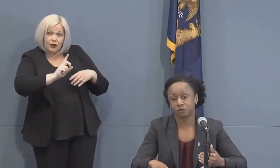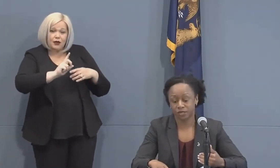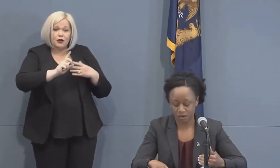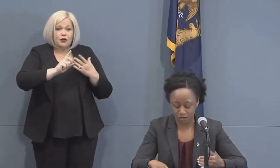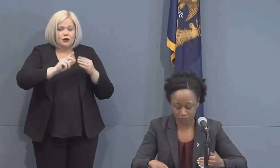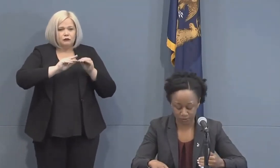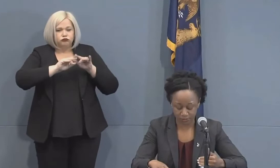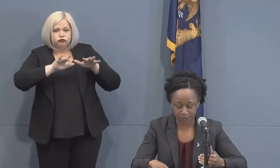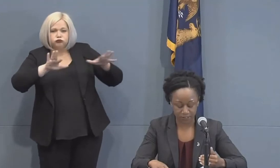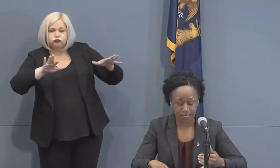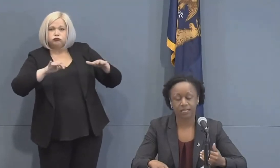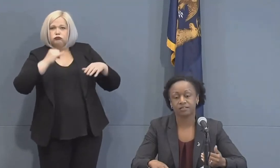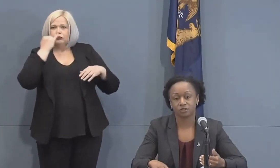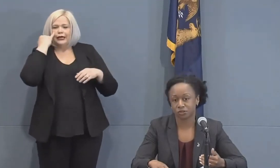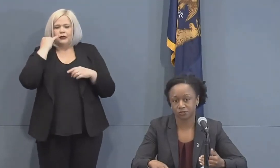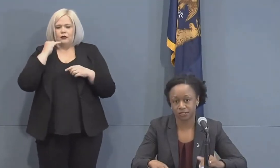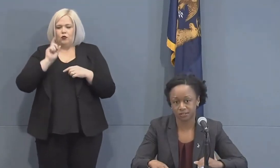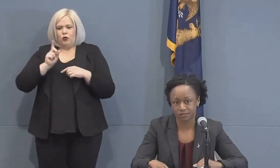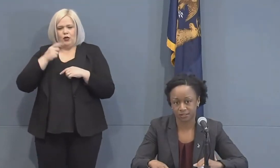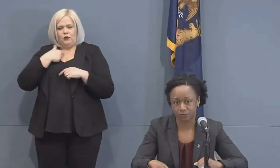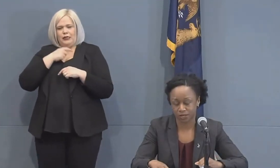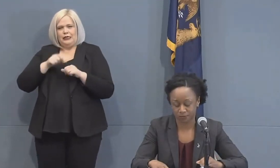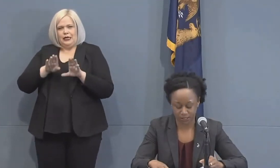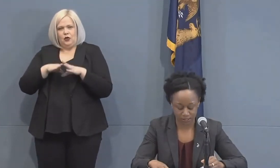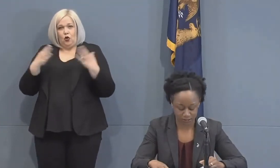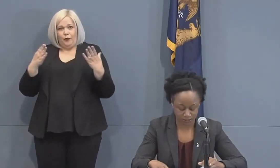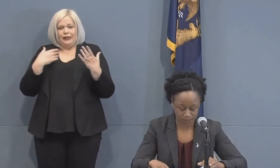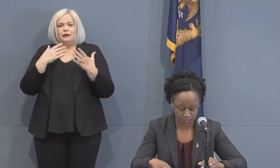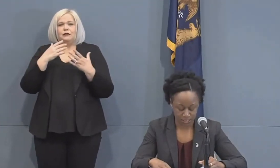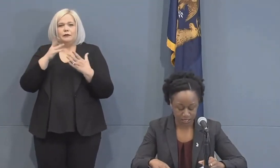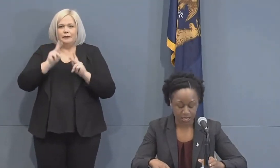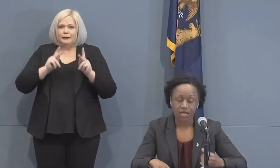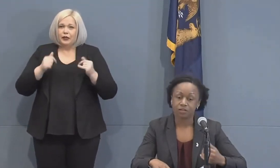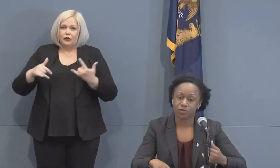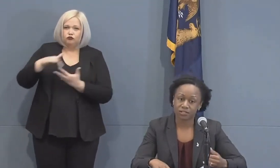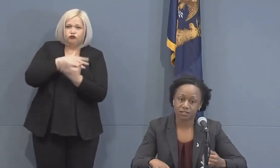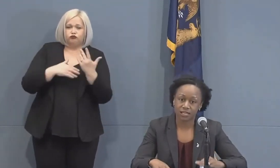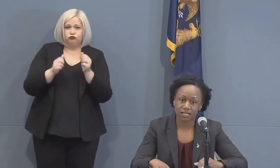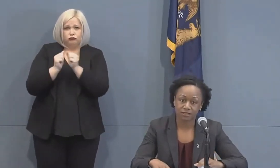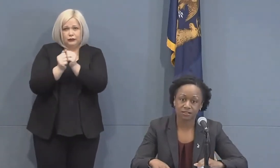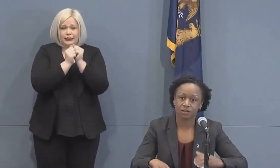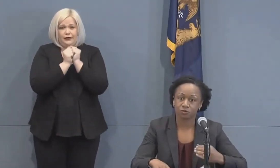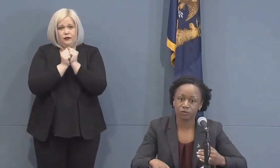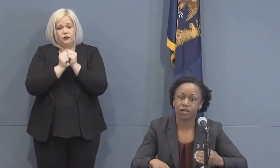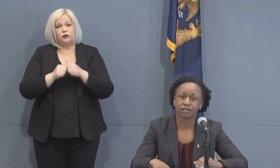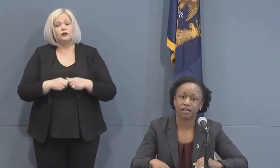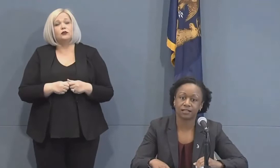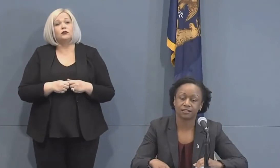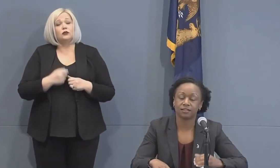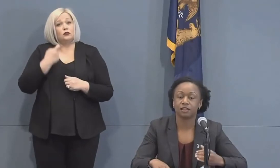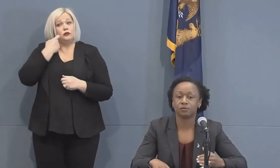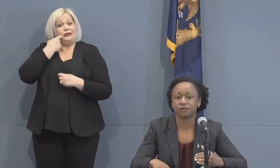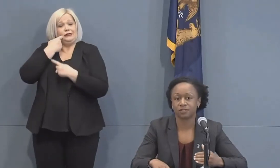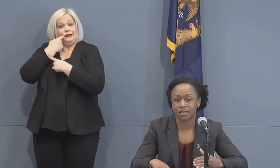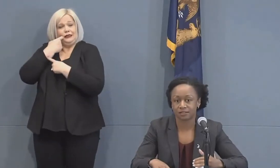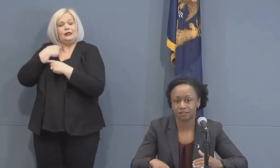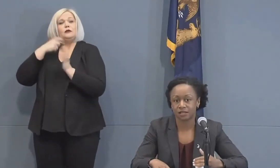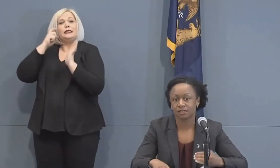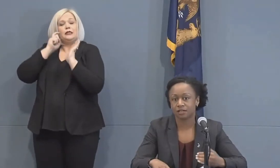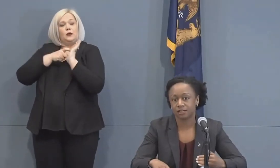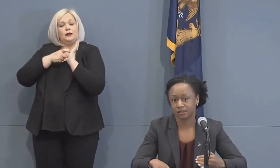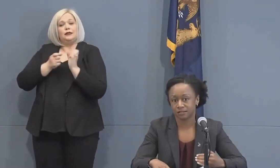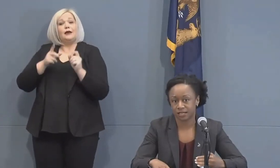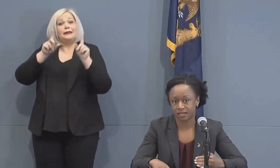comfortable we are with lifting any social distancing recommendations. In recent days, we recognize that the number of